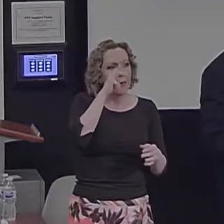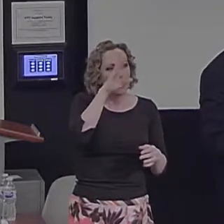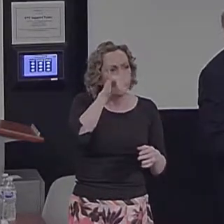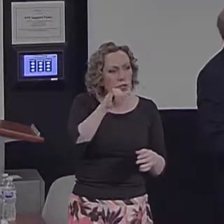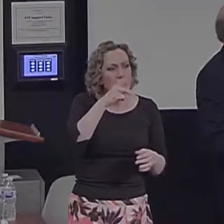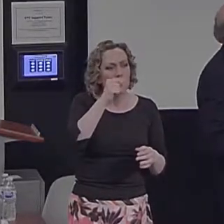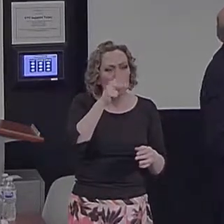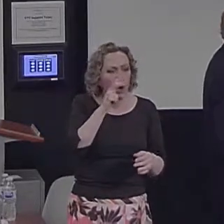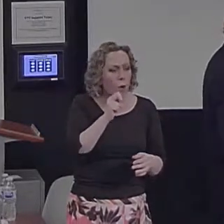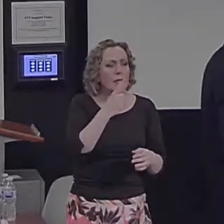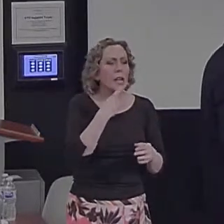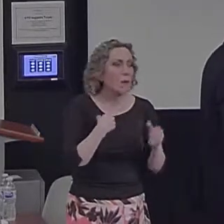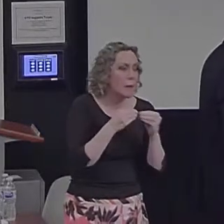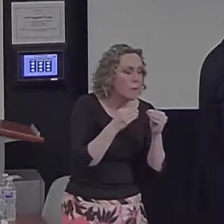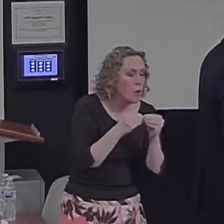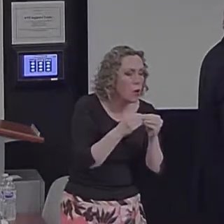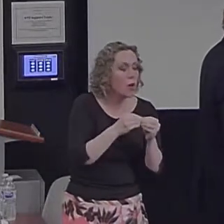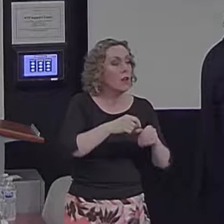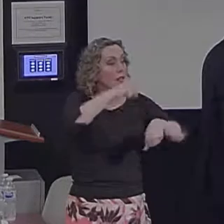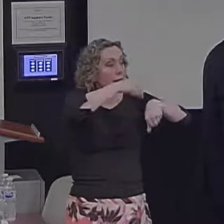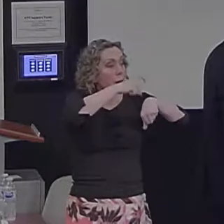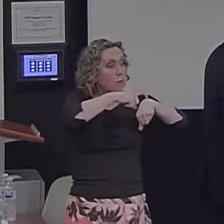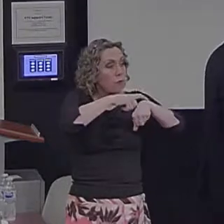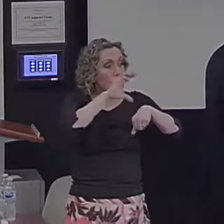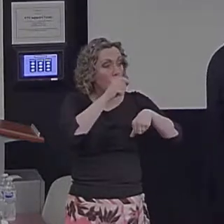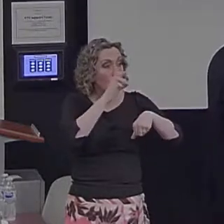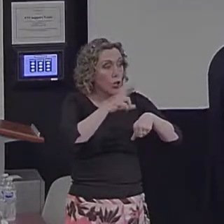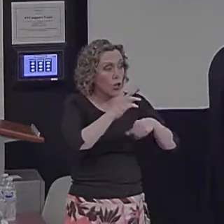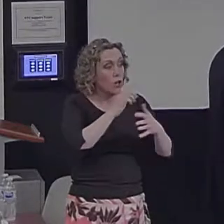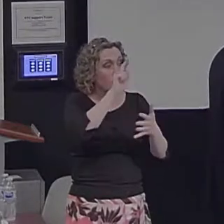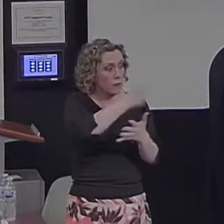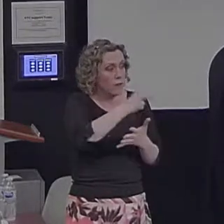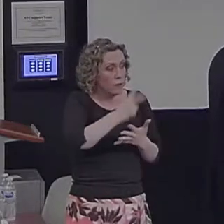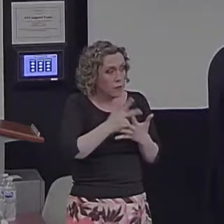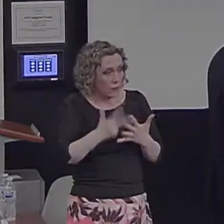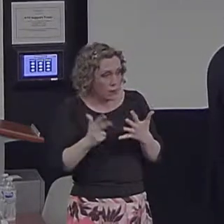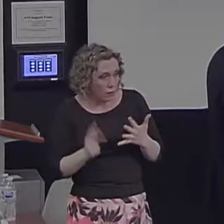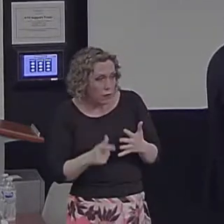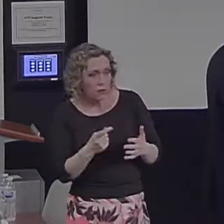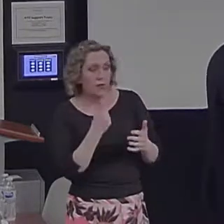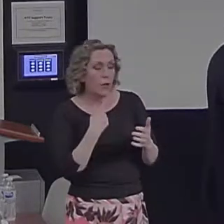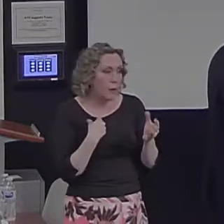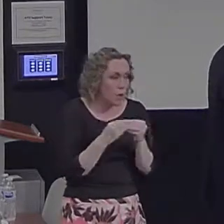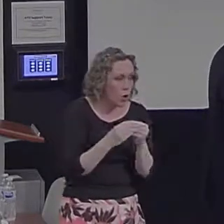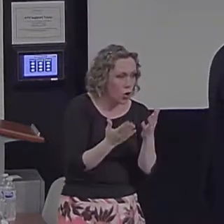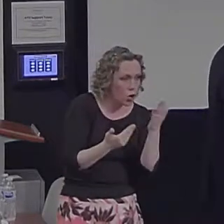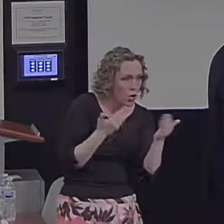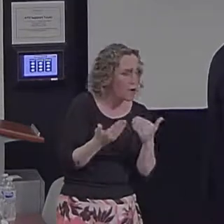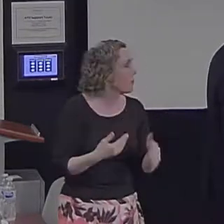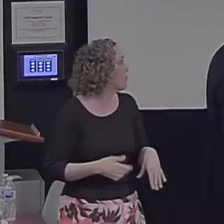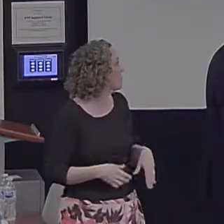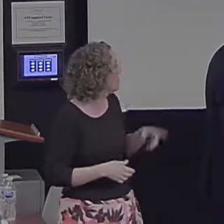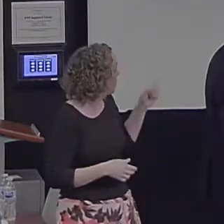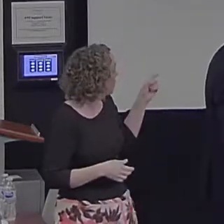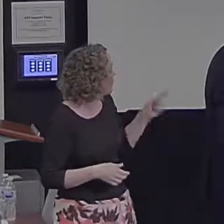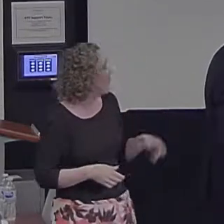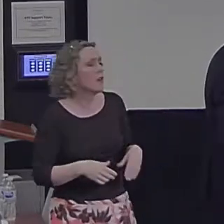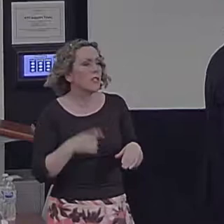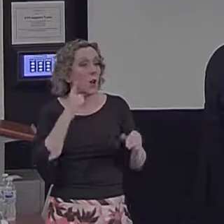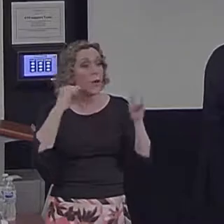probes, and then just to read the instructions. So I want you to close your eyes and get a